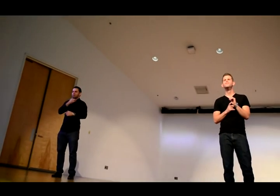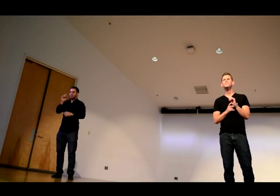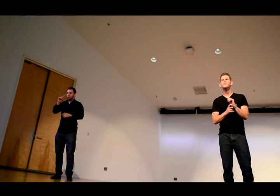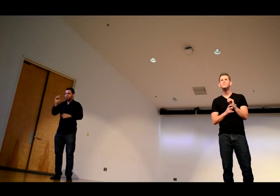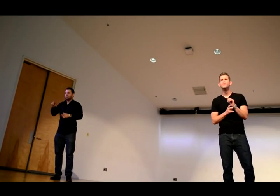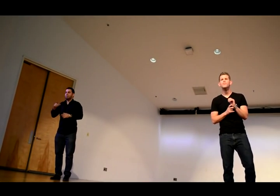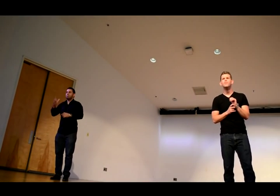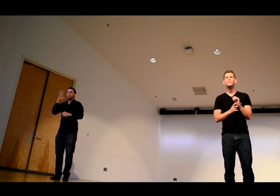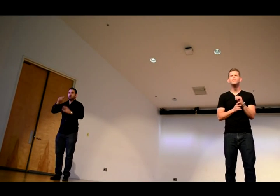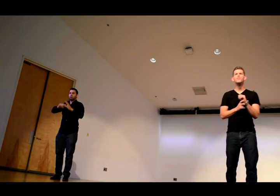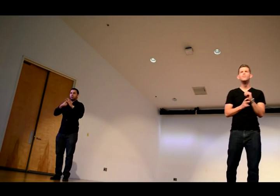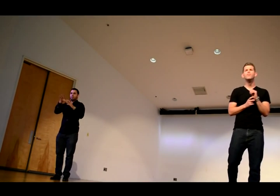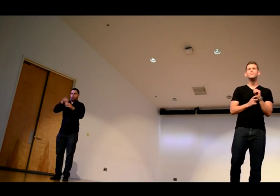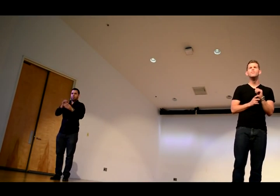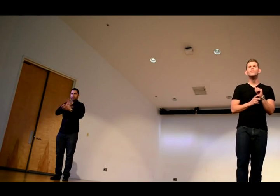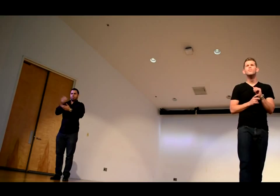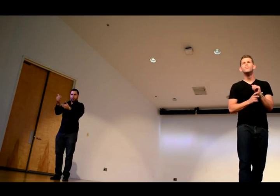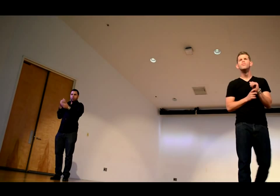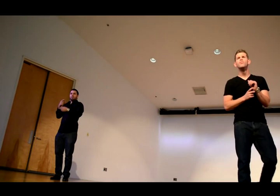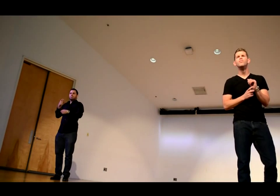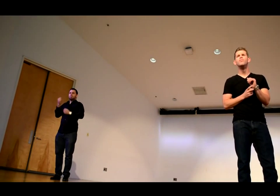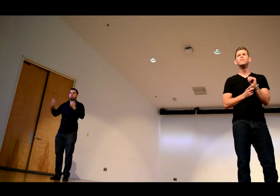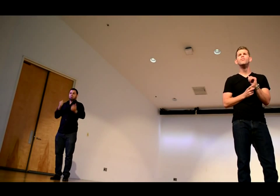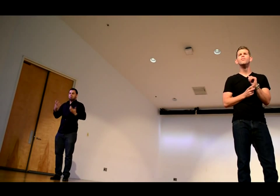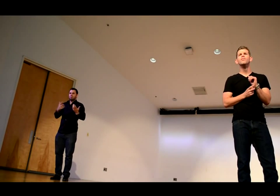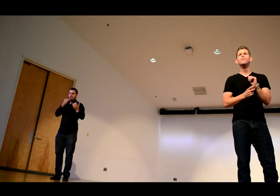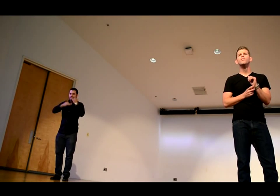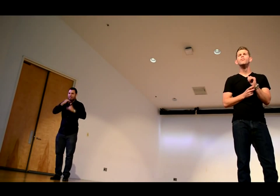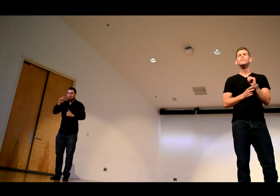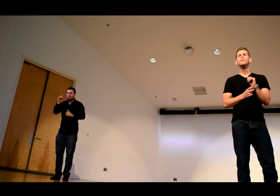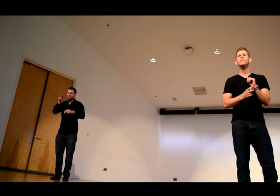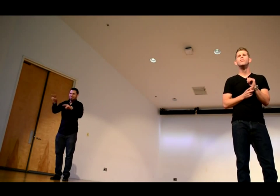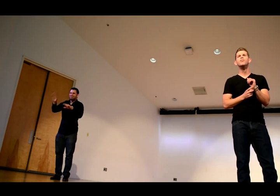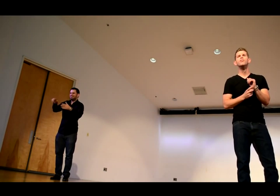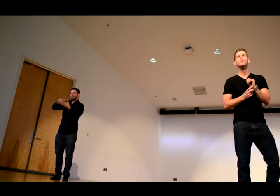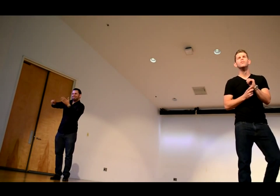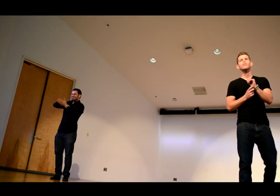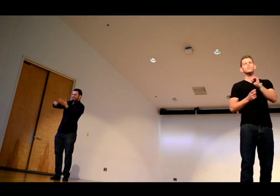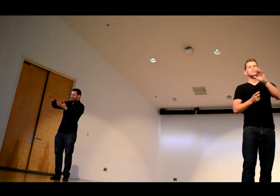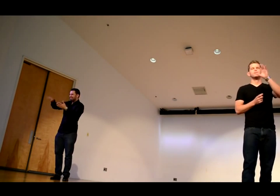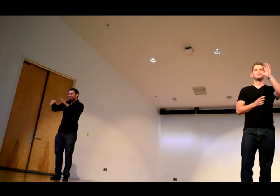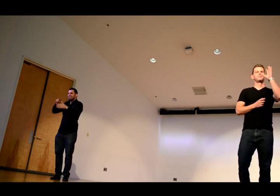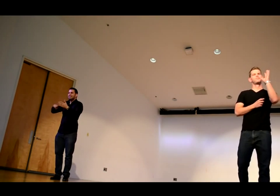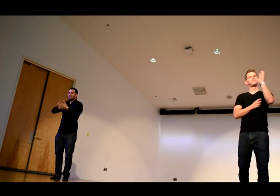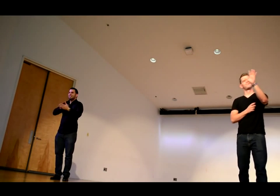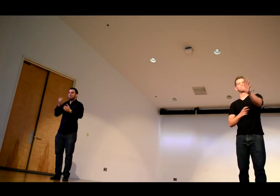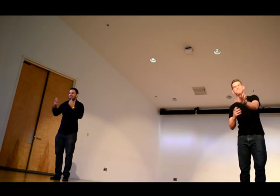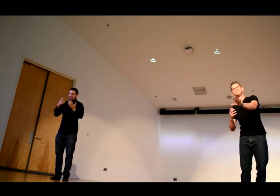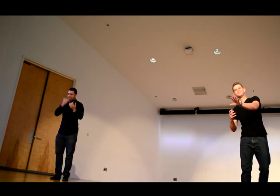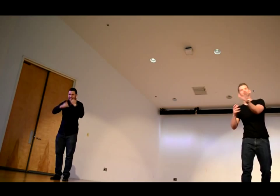Okay, so I'm curious, I wanted to ask you a question. Before you involved with, got involved with the movies, did you critique people with